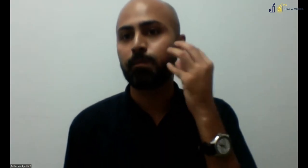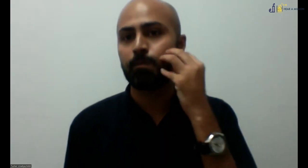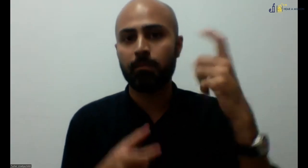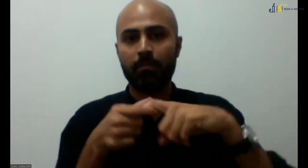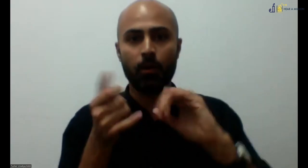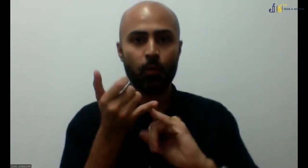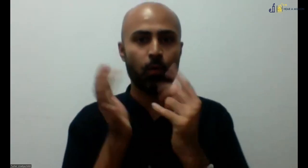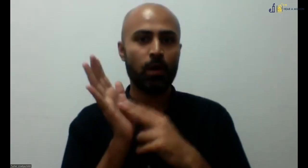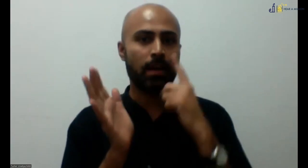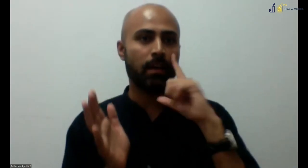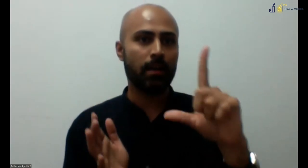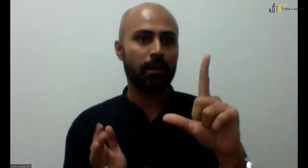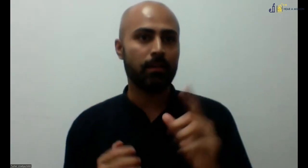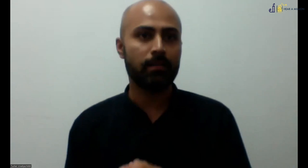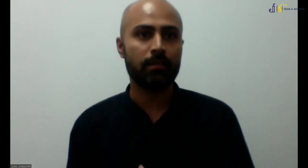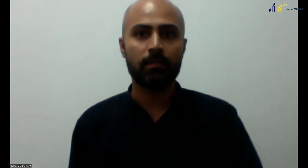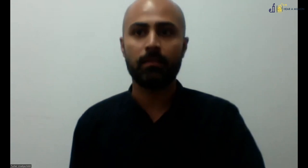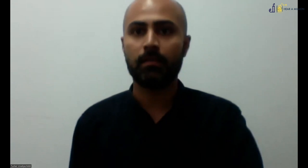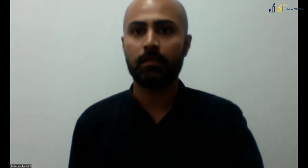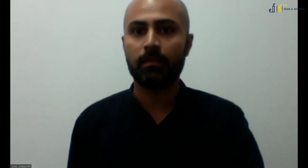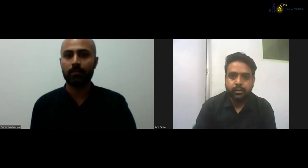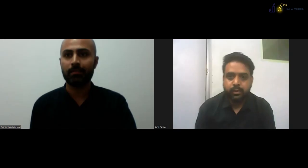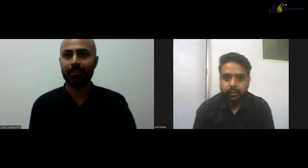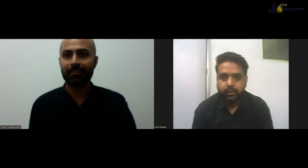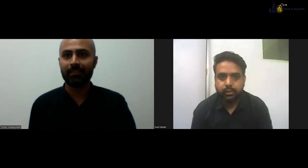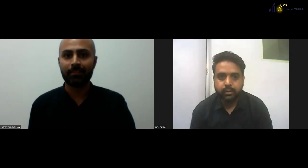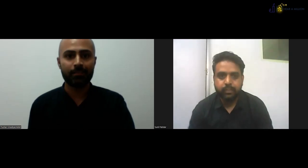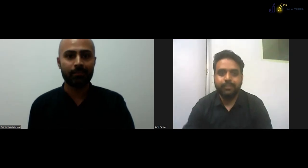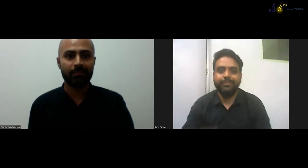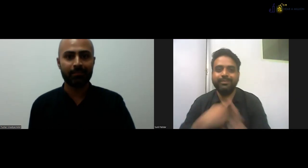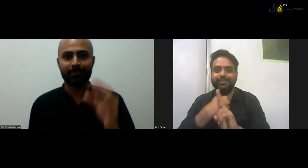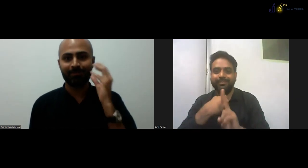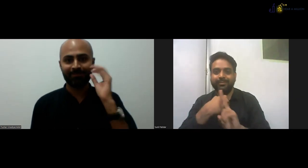Sure. Thank you. Next. We will have Sunil join us, please.